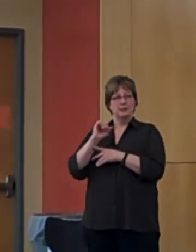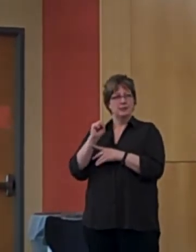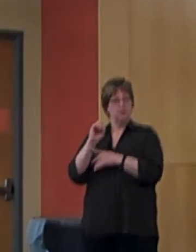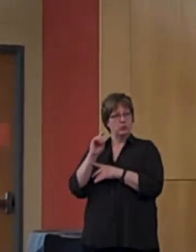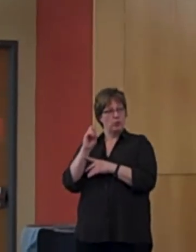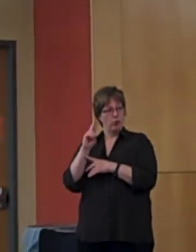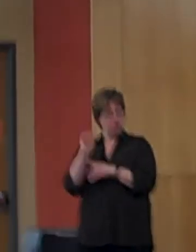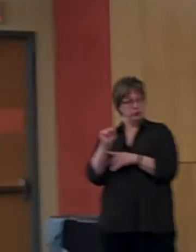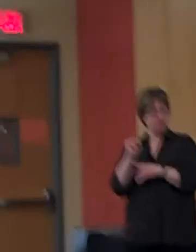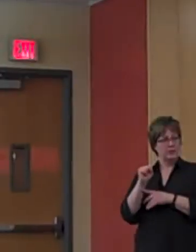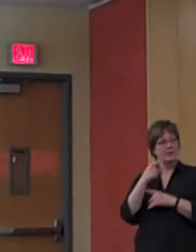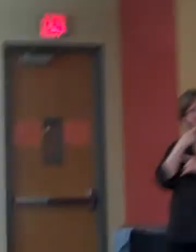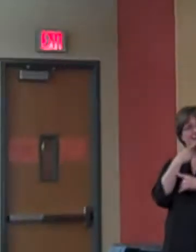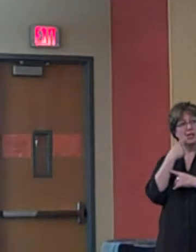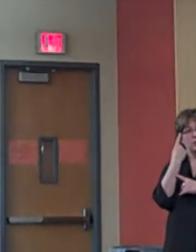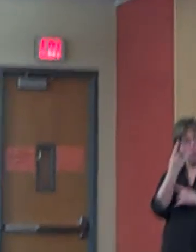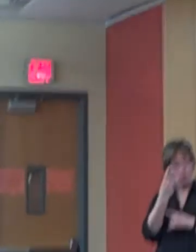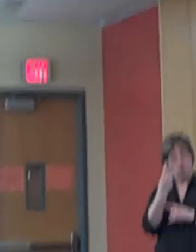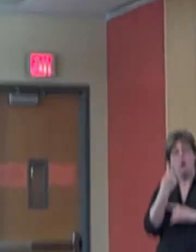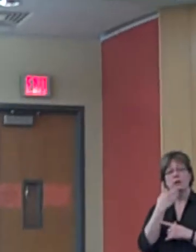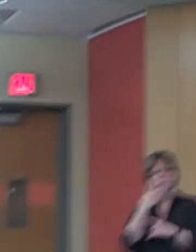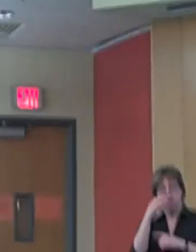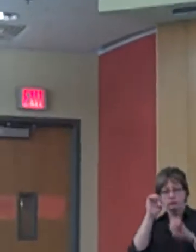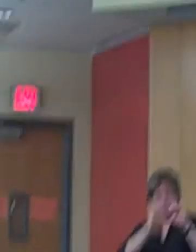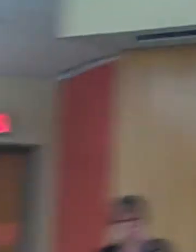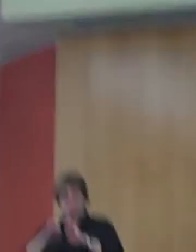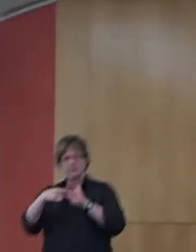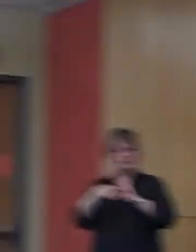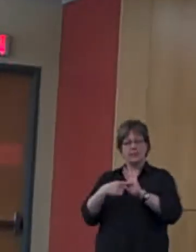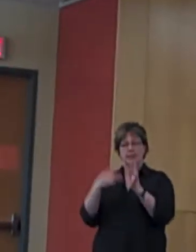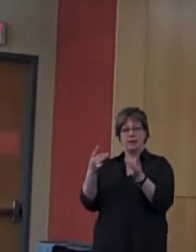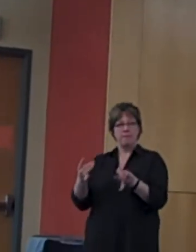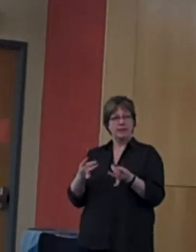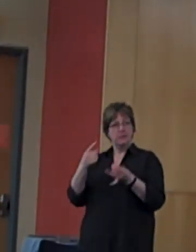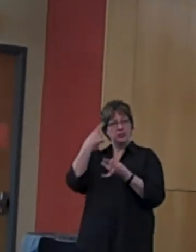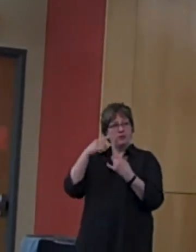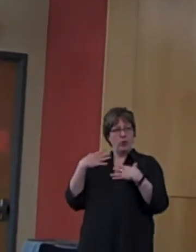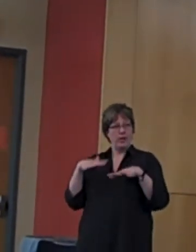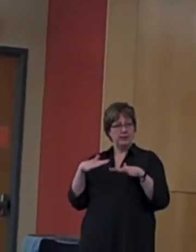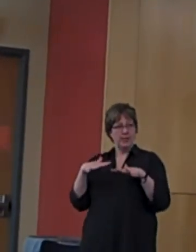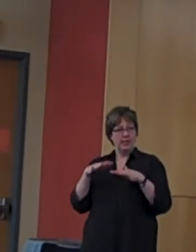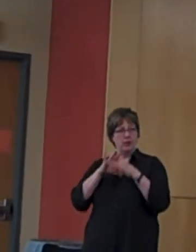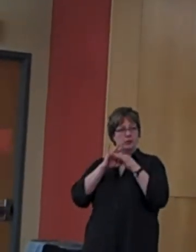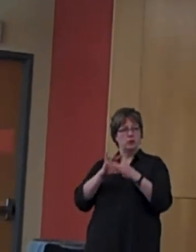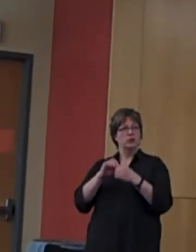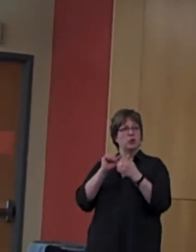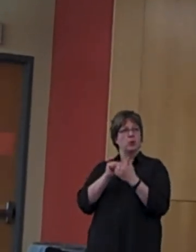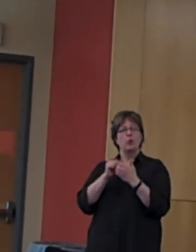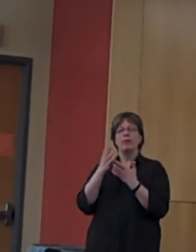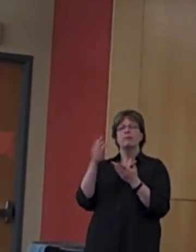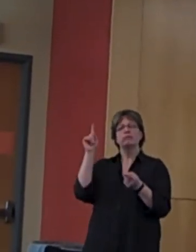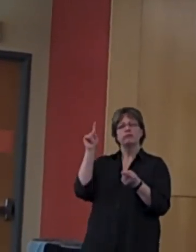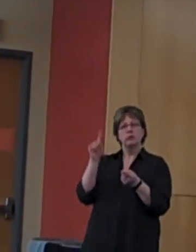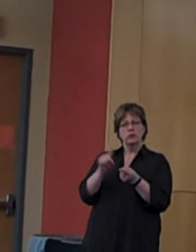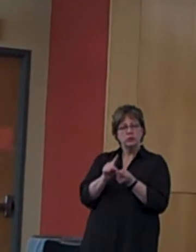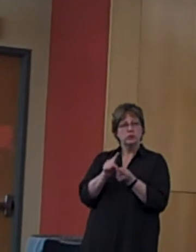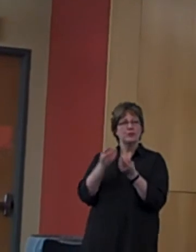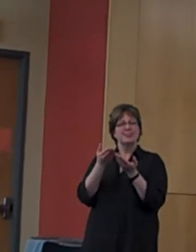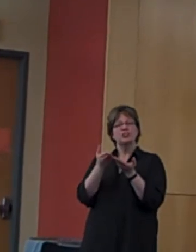-quality trial, the use of meditation therapy in anxiety disorders was associated with some reduction in general symptoms